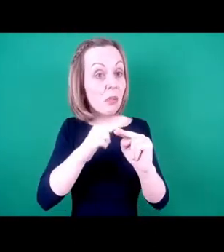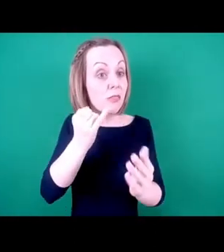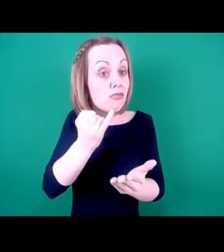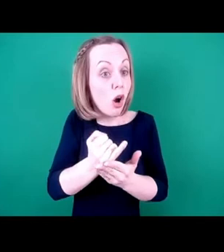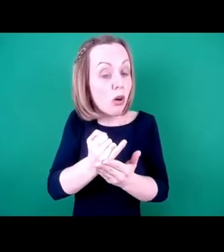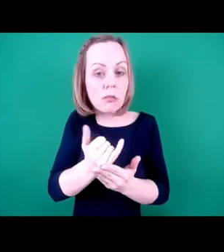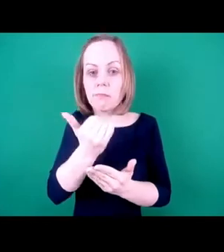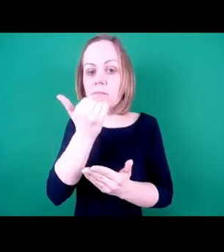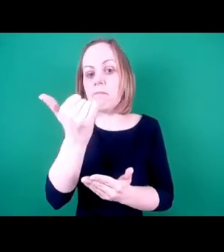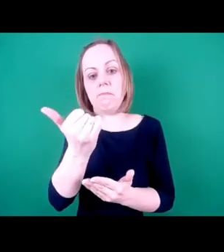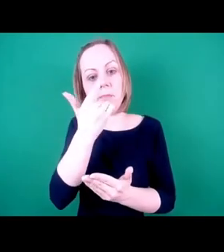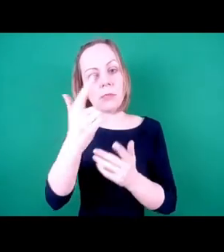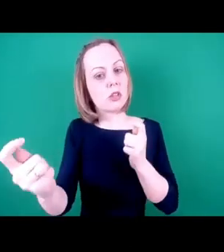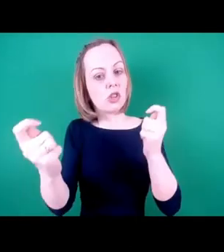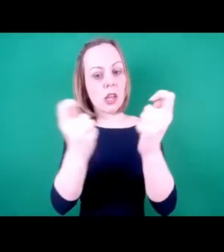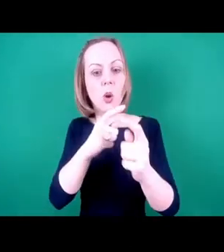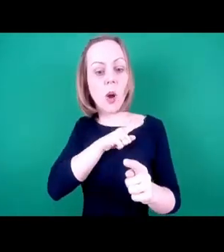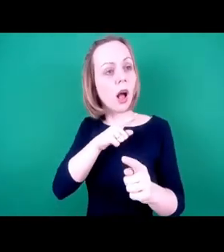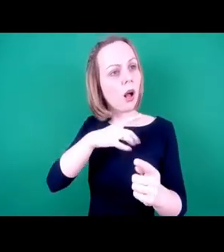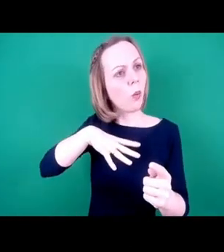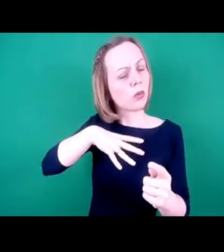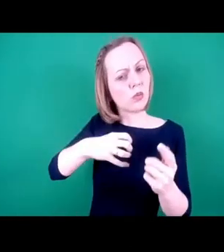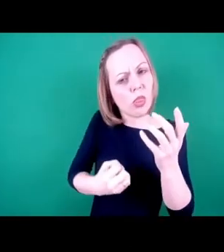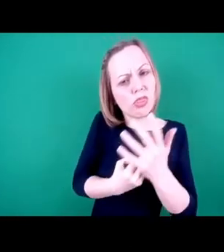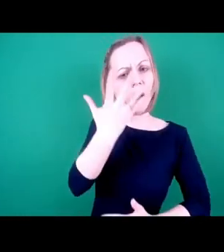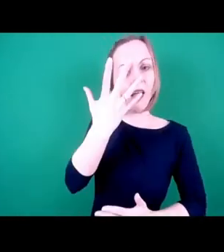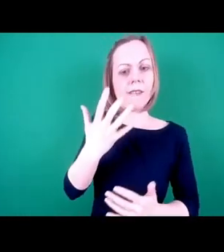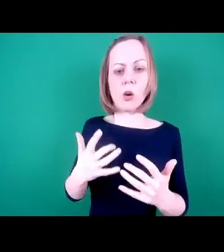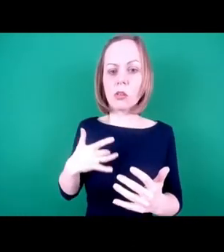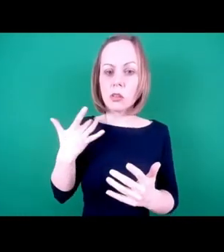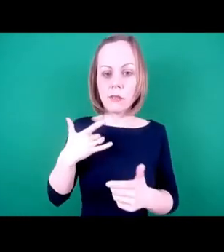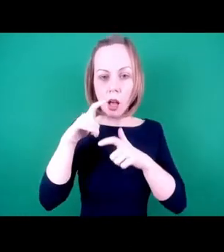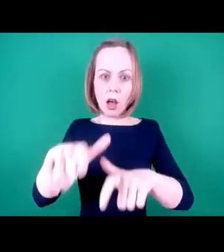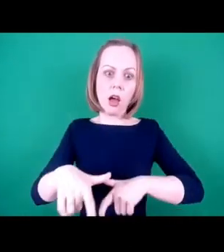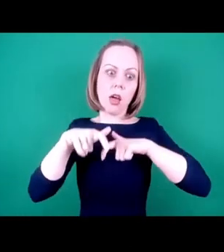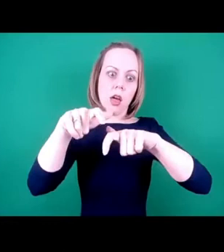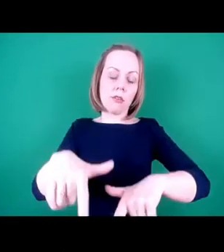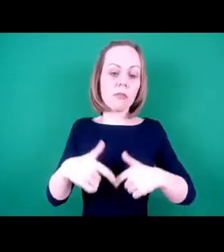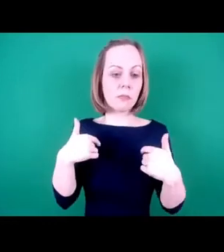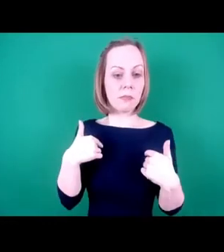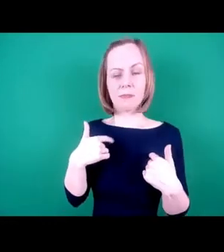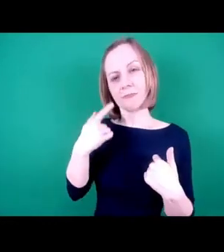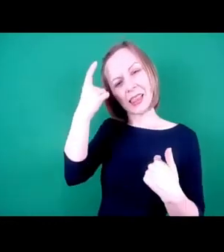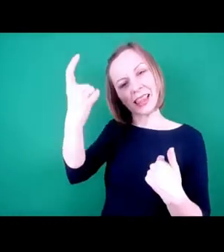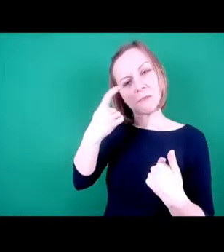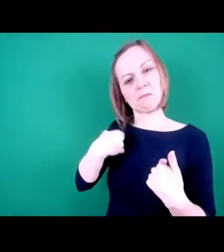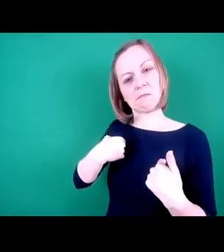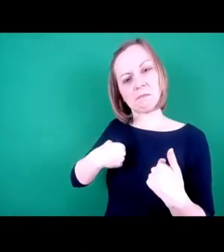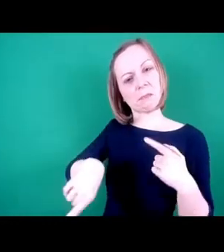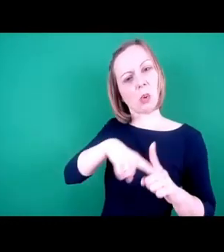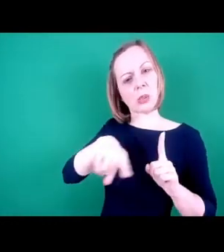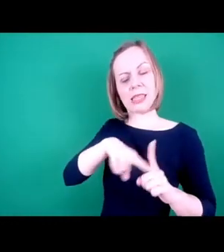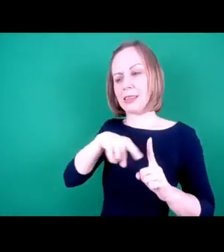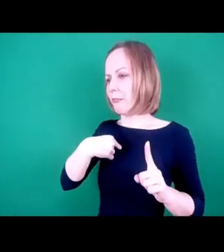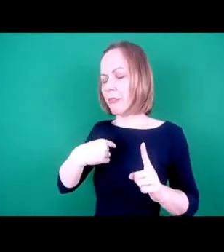not survive. And I like to think because I am an eternal optimist that we live in a society where people